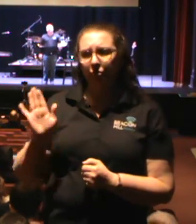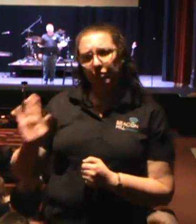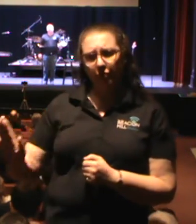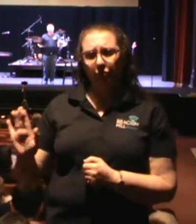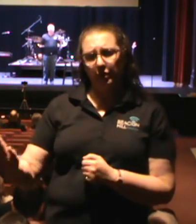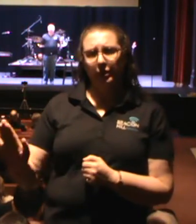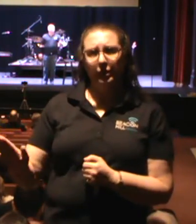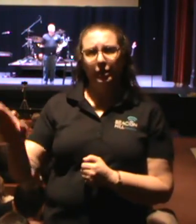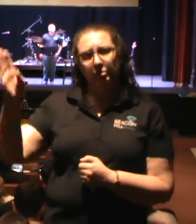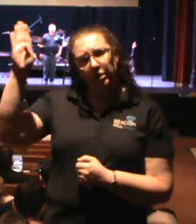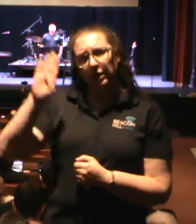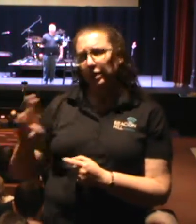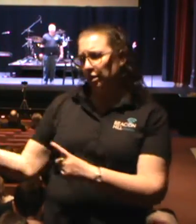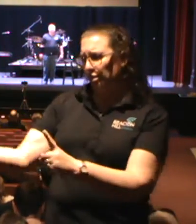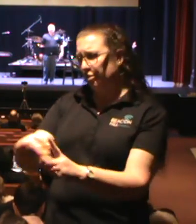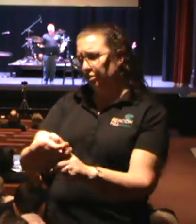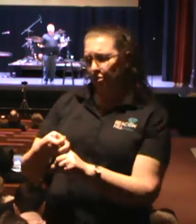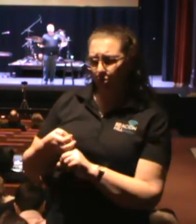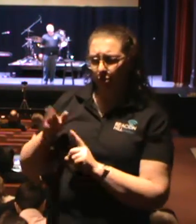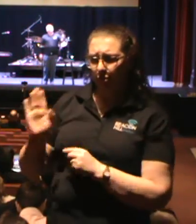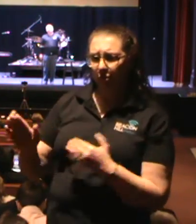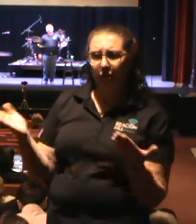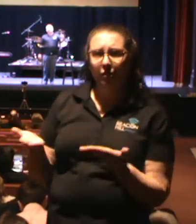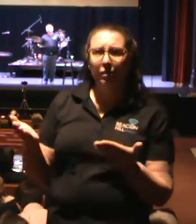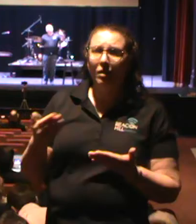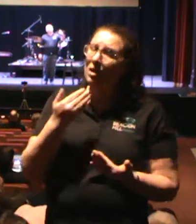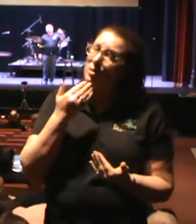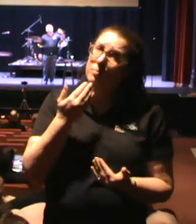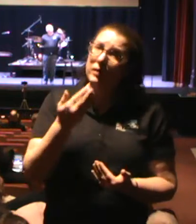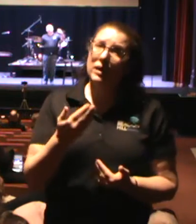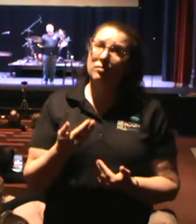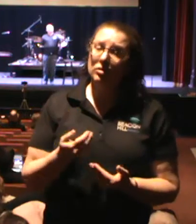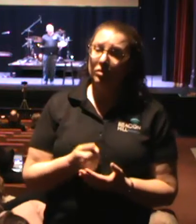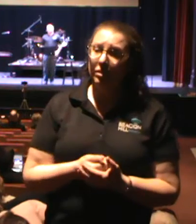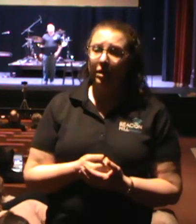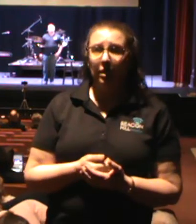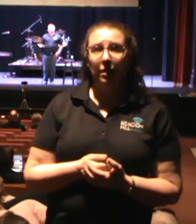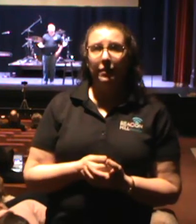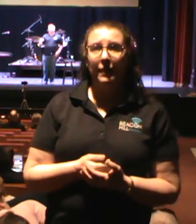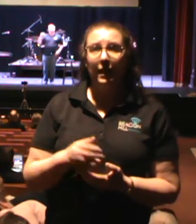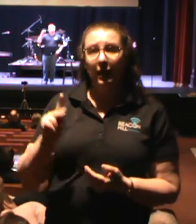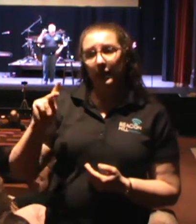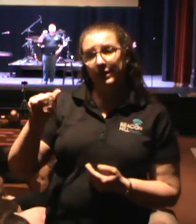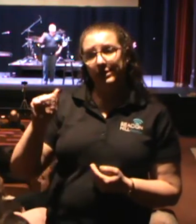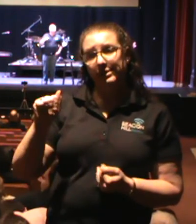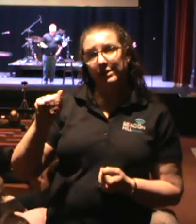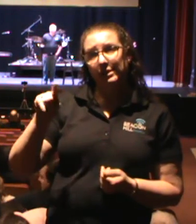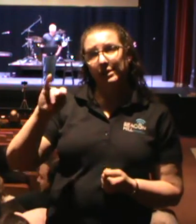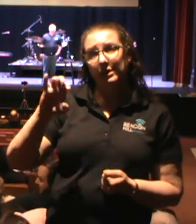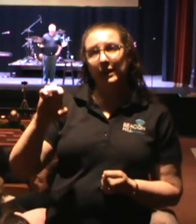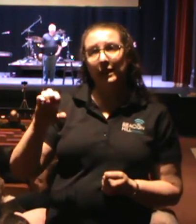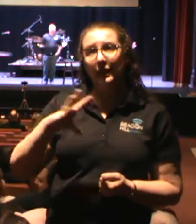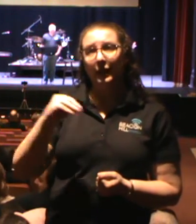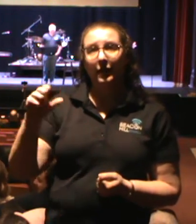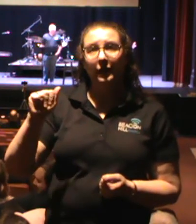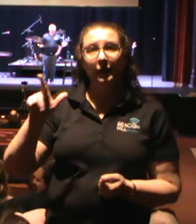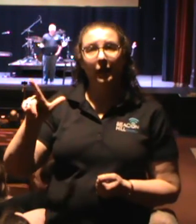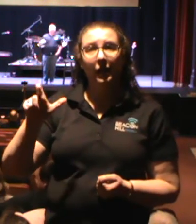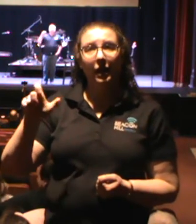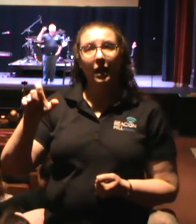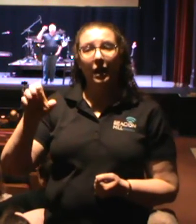and God bringing him here. And you know what else I'm thankful for? I'm thankful that while Katie and Alex helped teach our students for